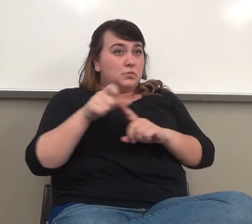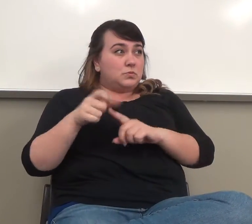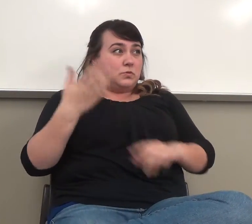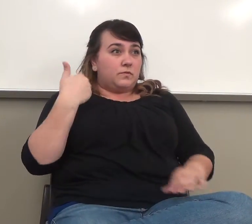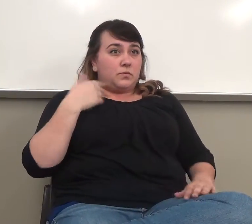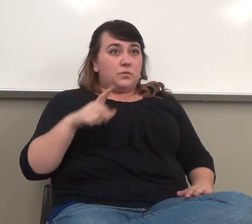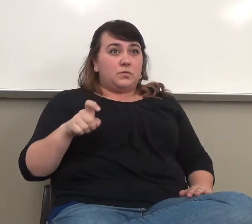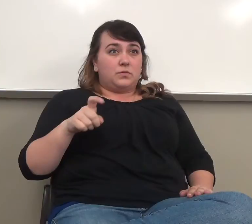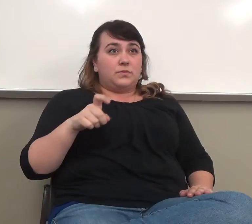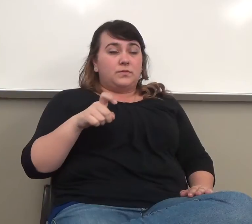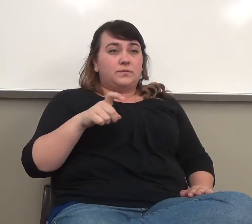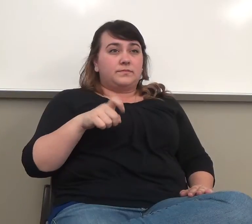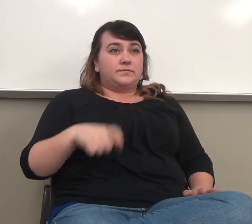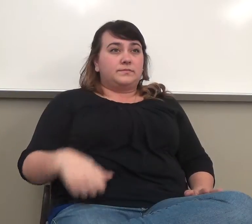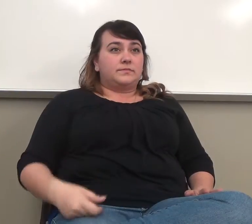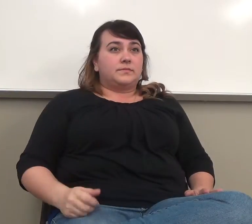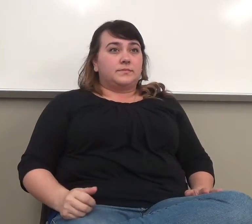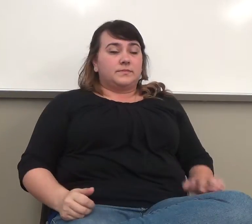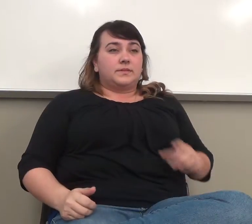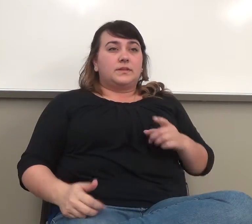Anybody have any guess what you might mean?